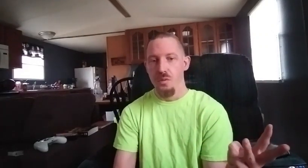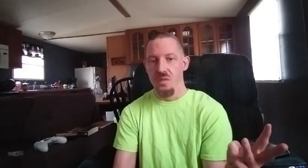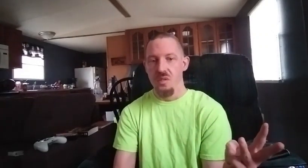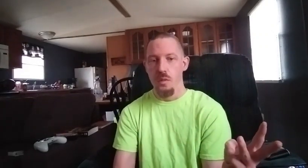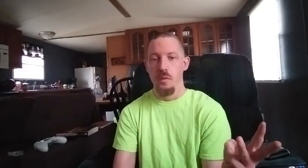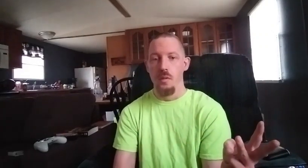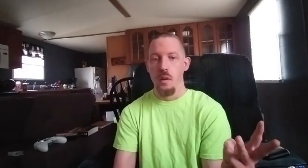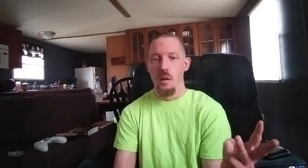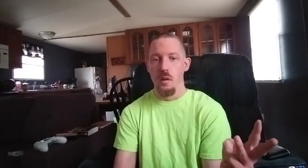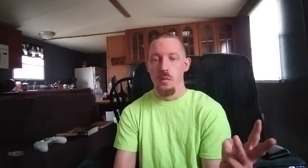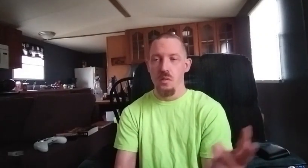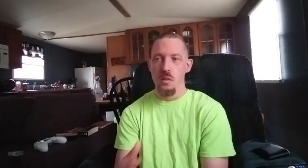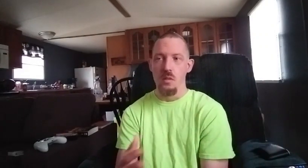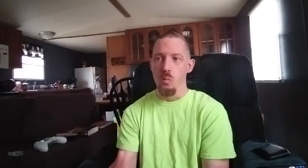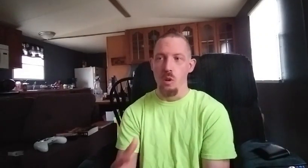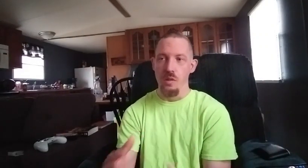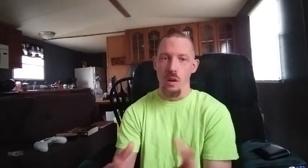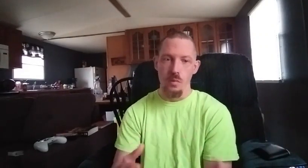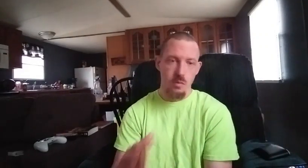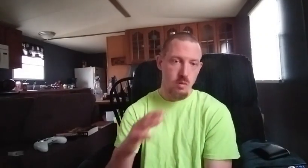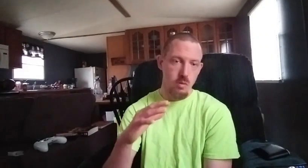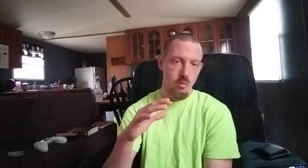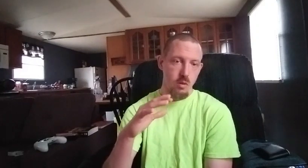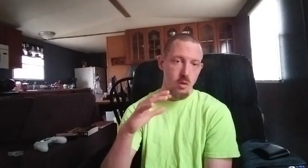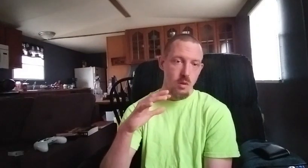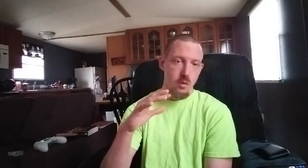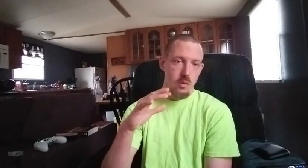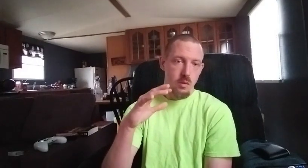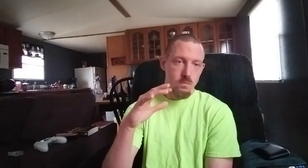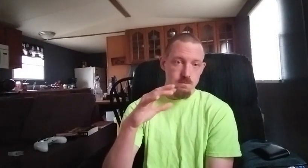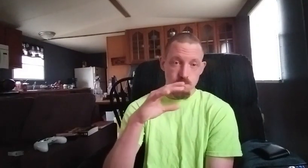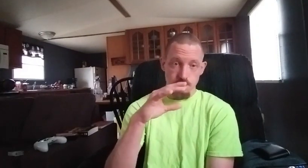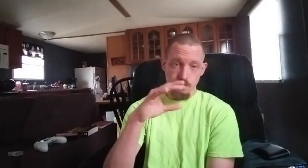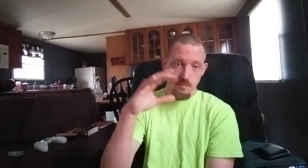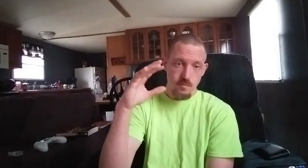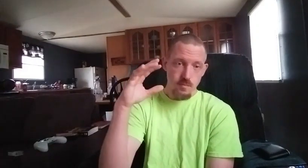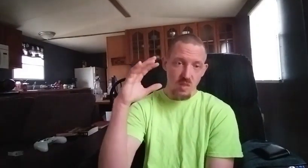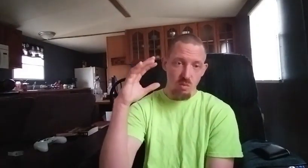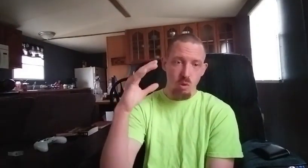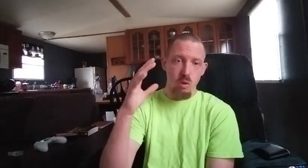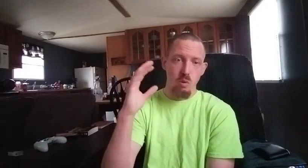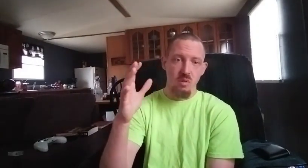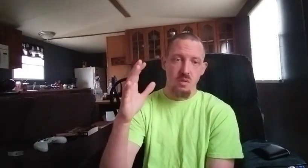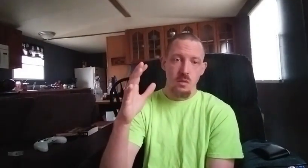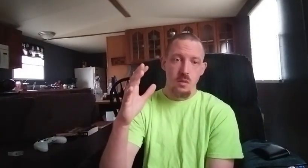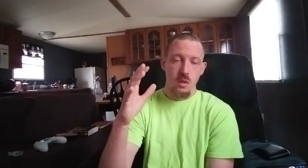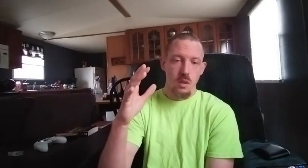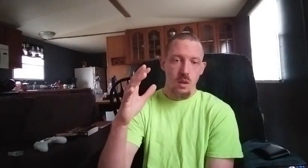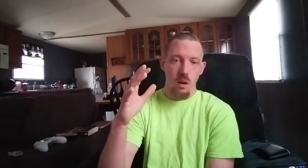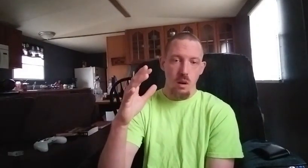and stuff like that sending some words out to to those um